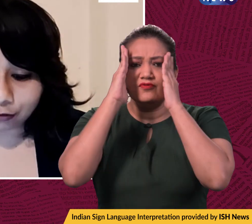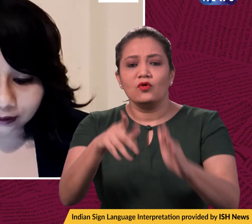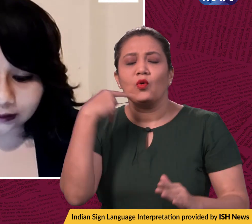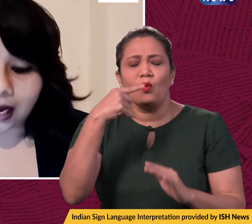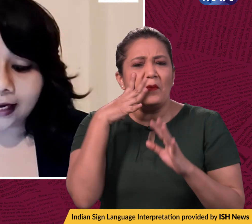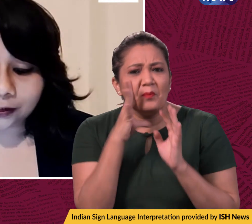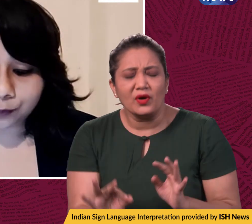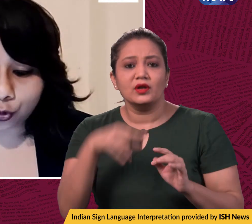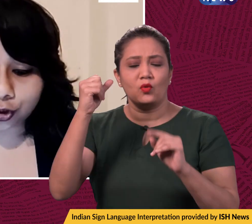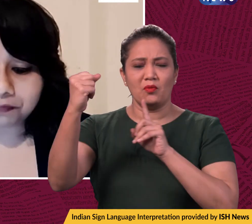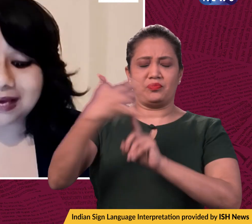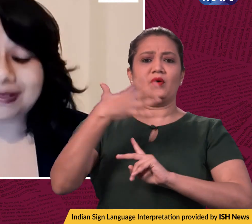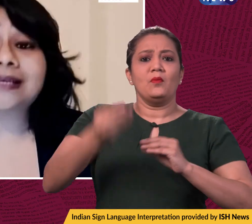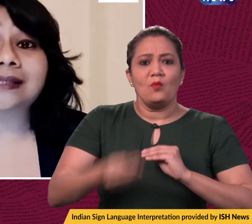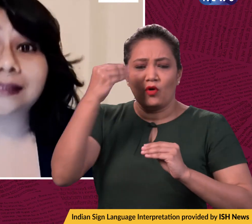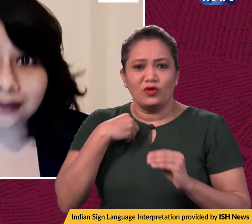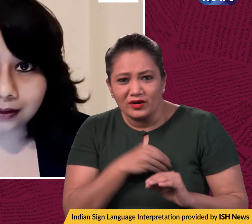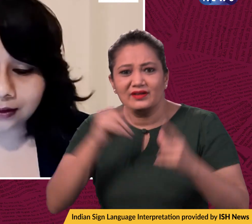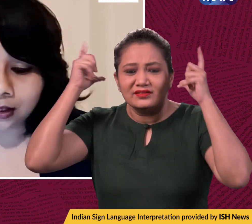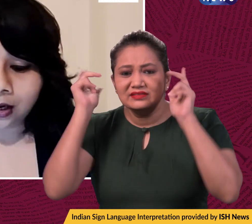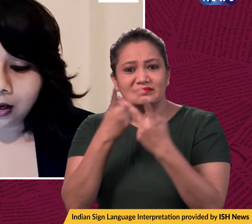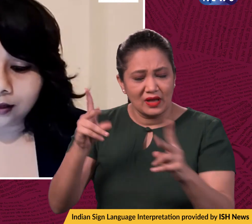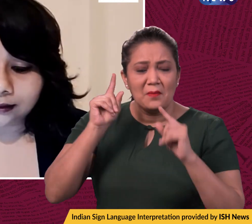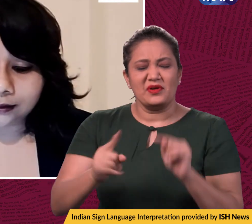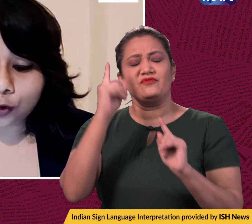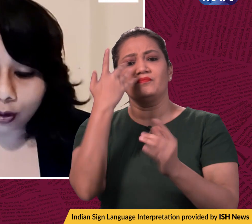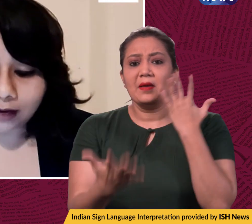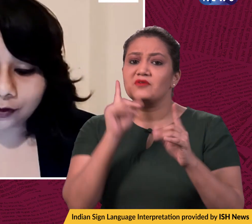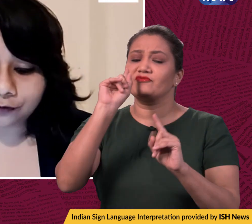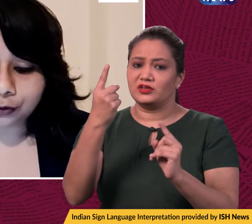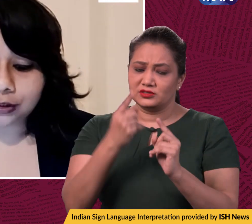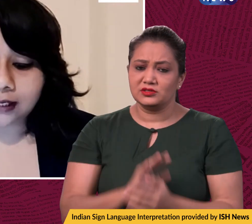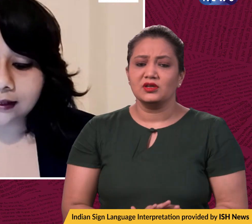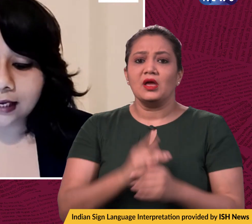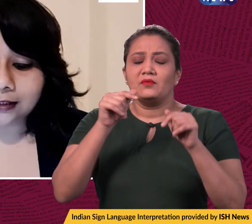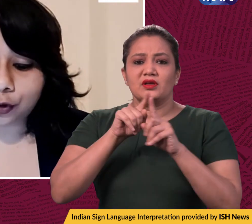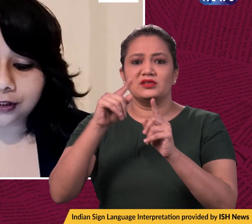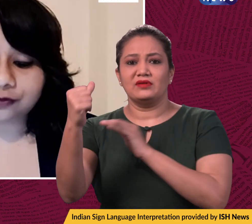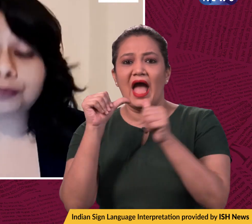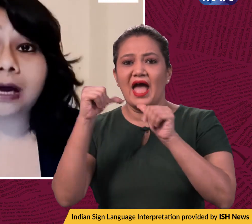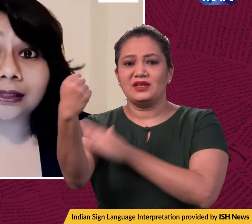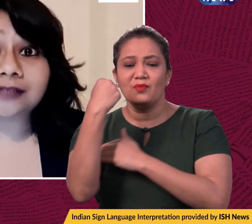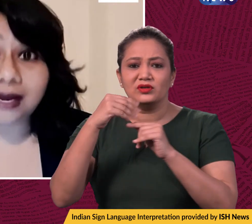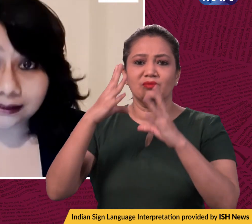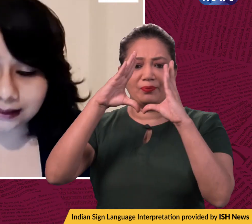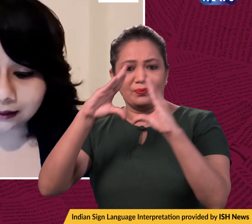risk, high exposure may be considered. Since low levels of neutralizing antibodies from current vaccines